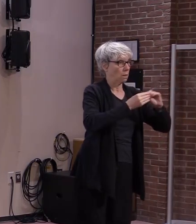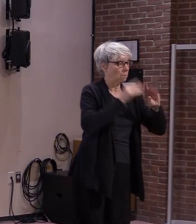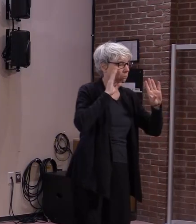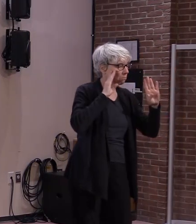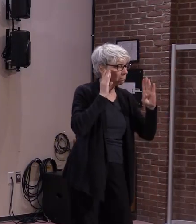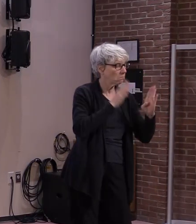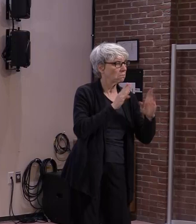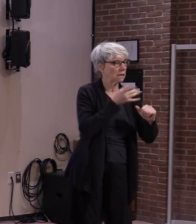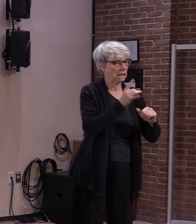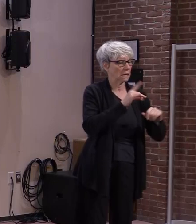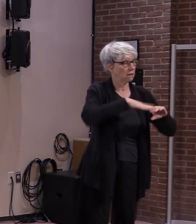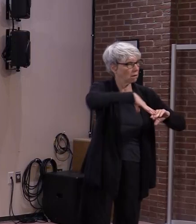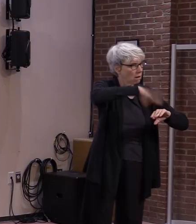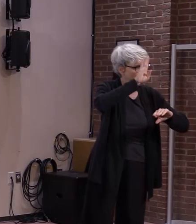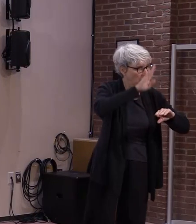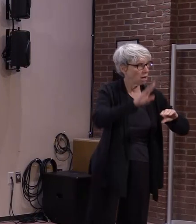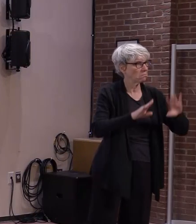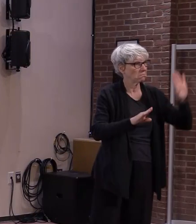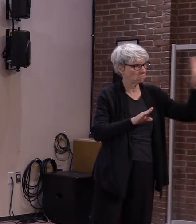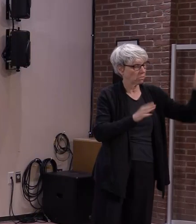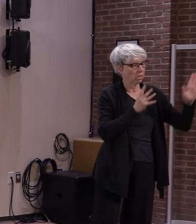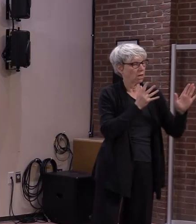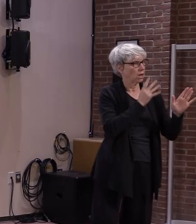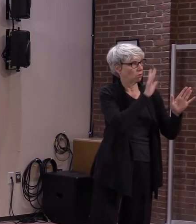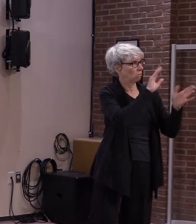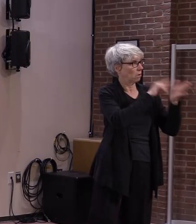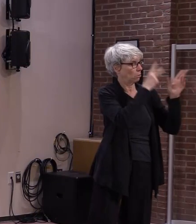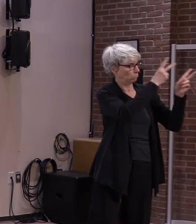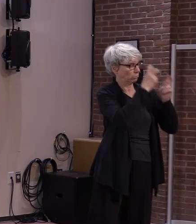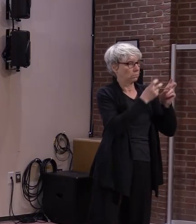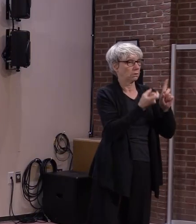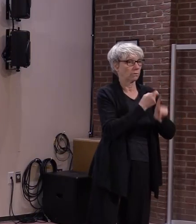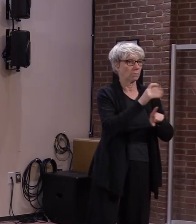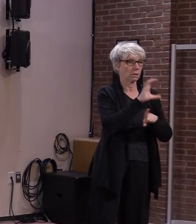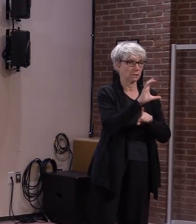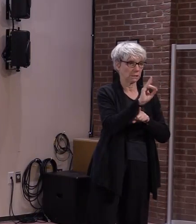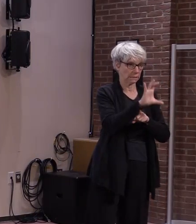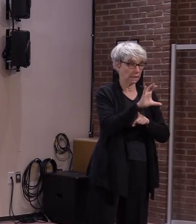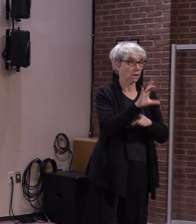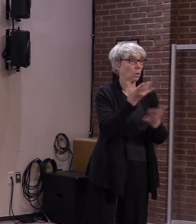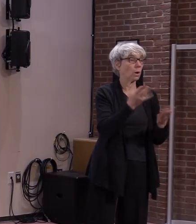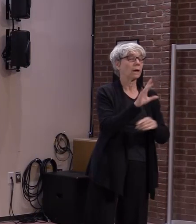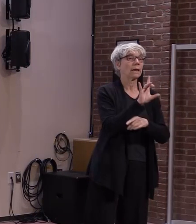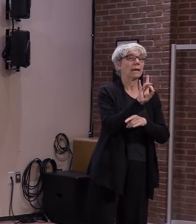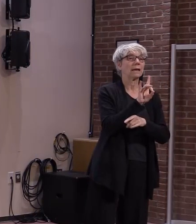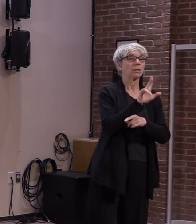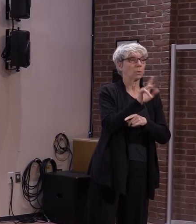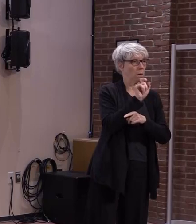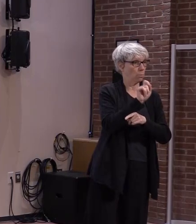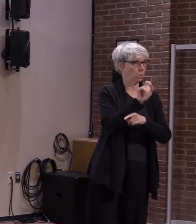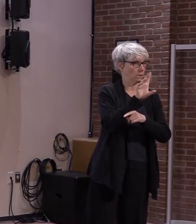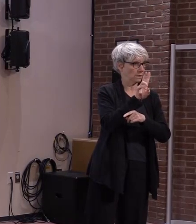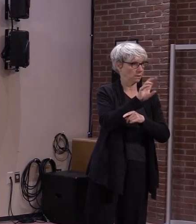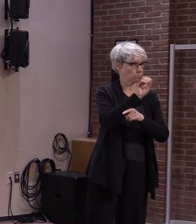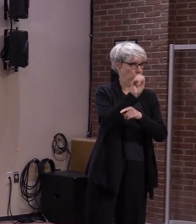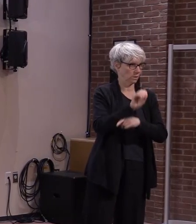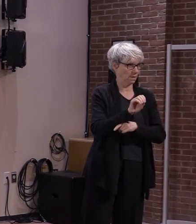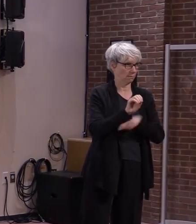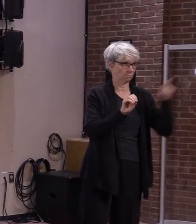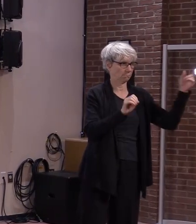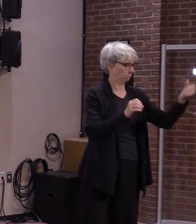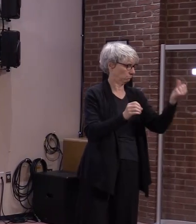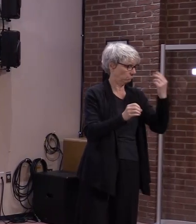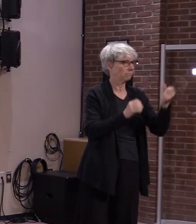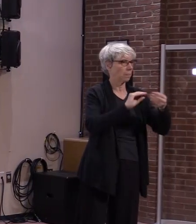So I'll give you that number that they use directly from the CDC. It's eighty three point six percent. And